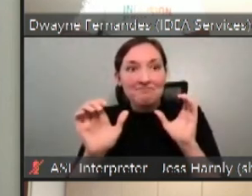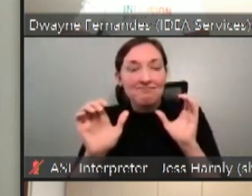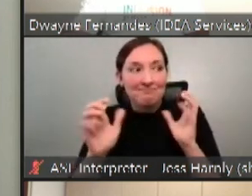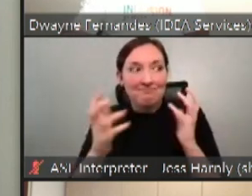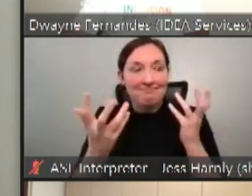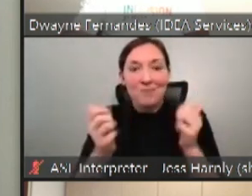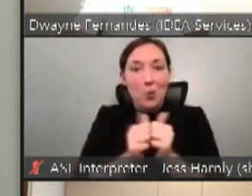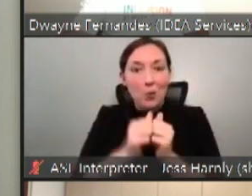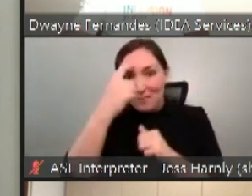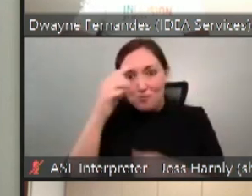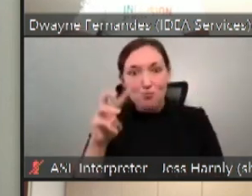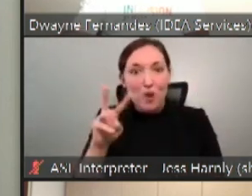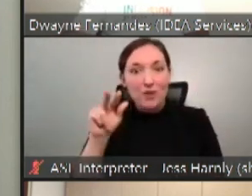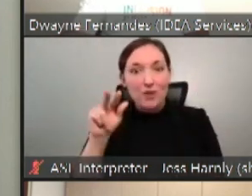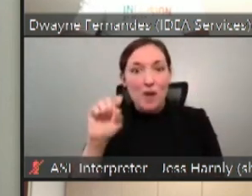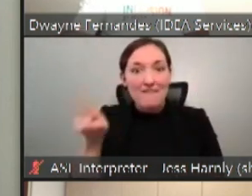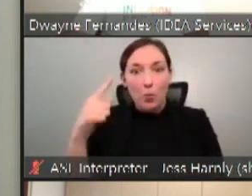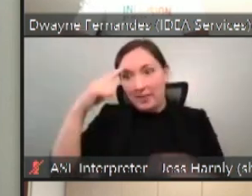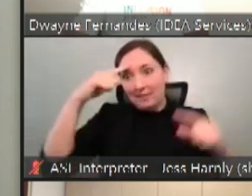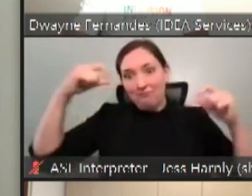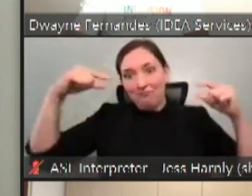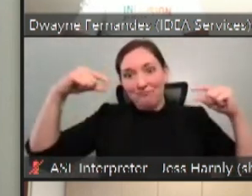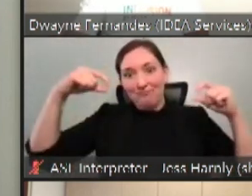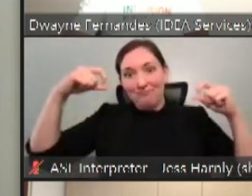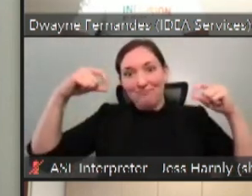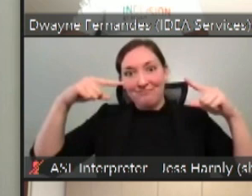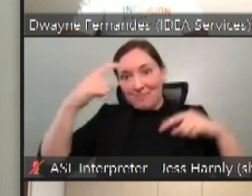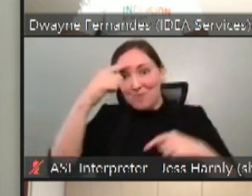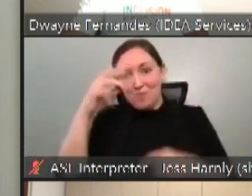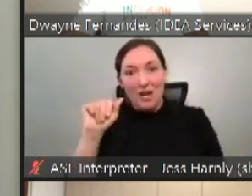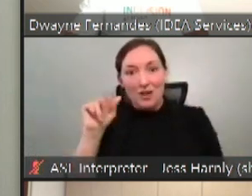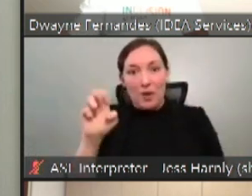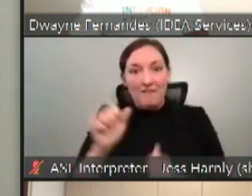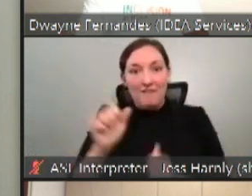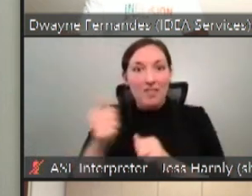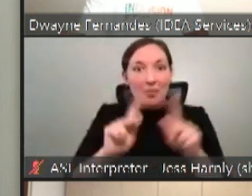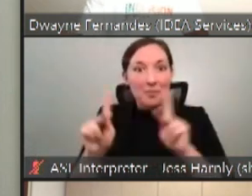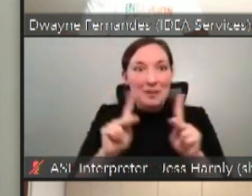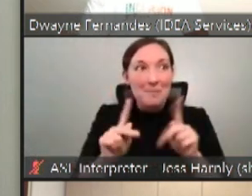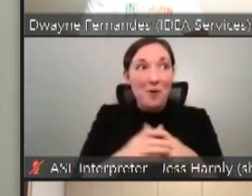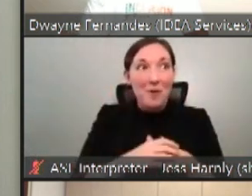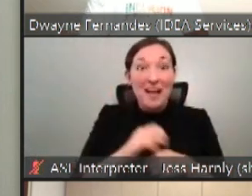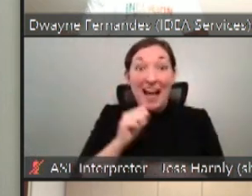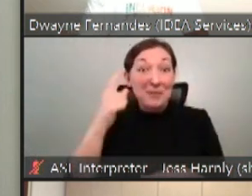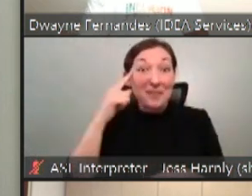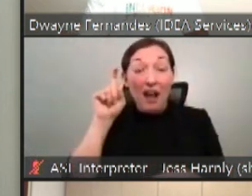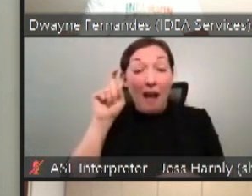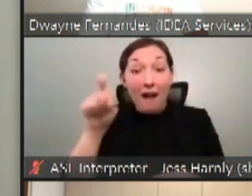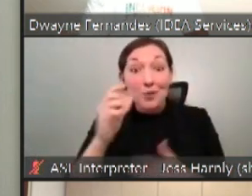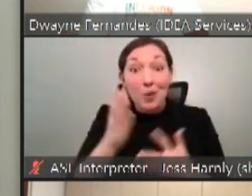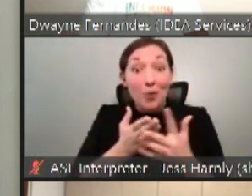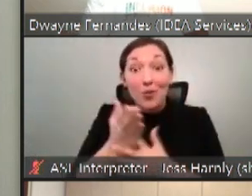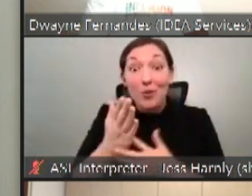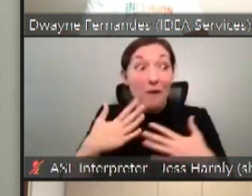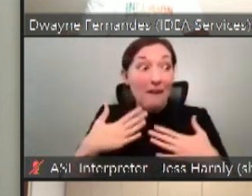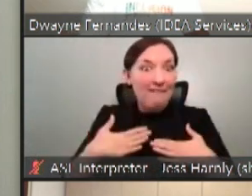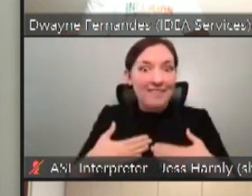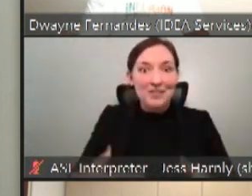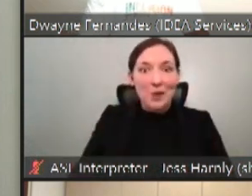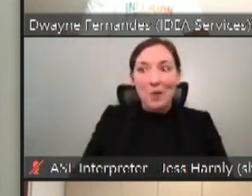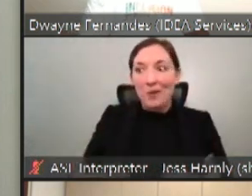by brainwaves from one person to another. And I'm not so sure that we have to pass through a physical